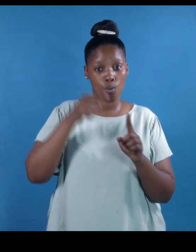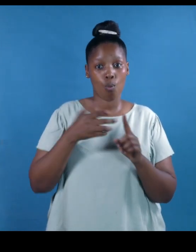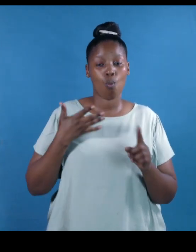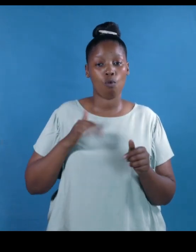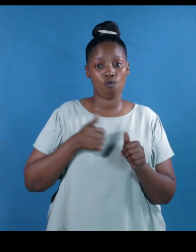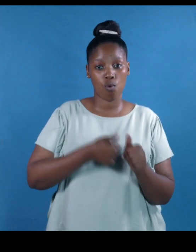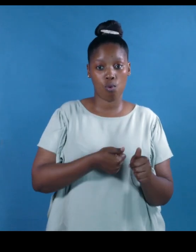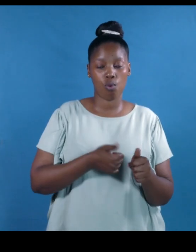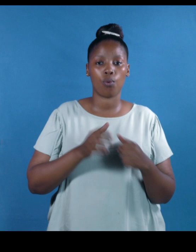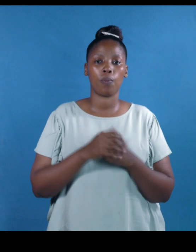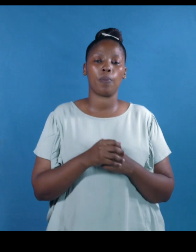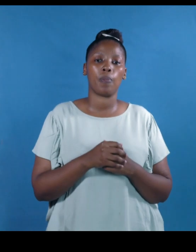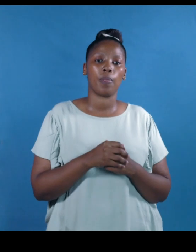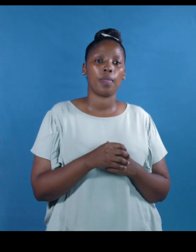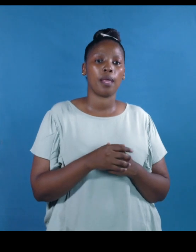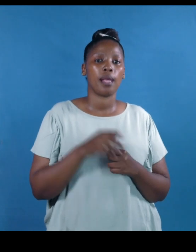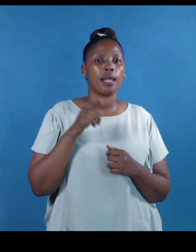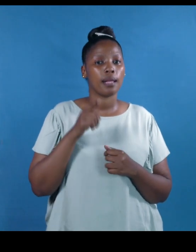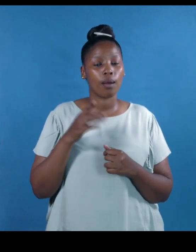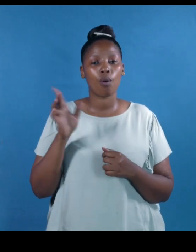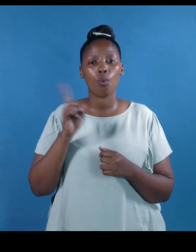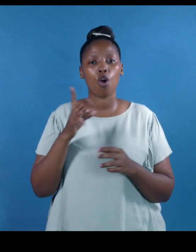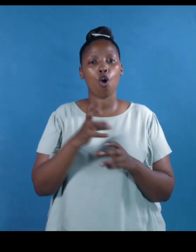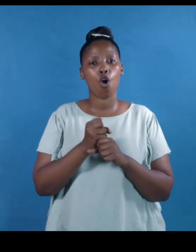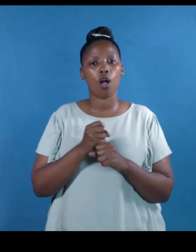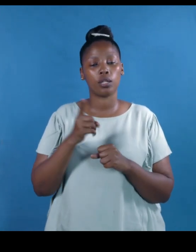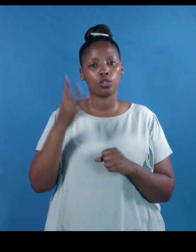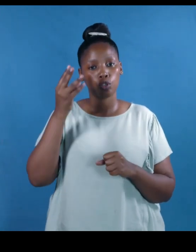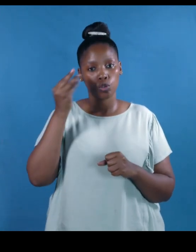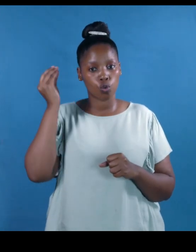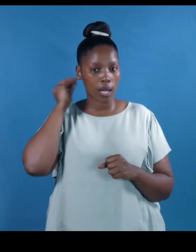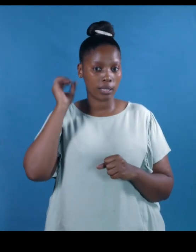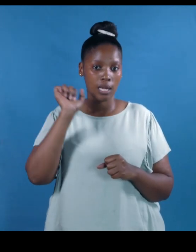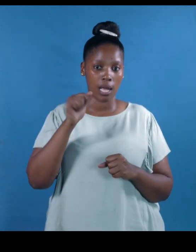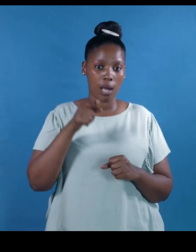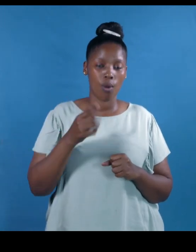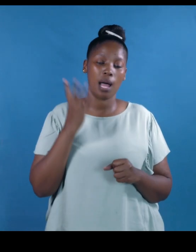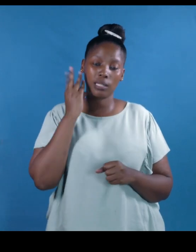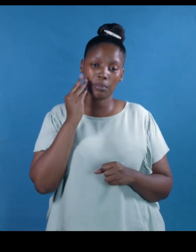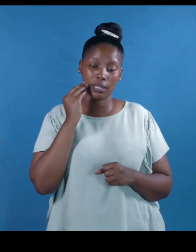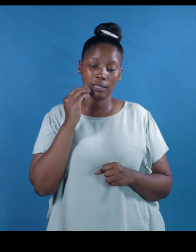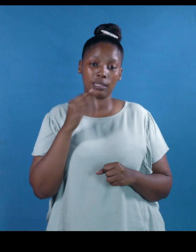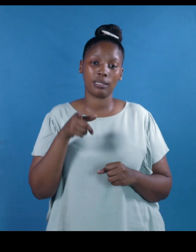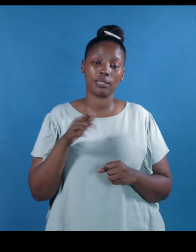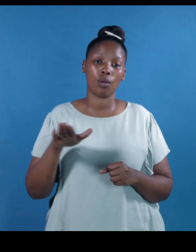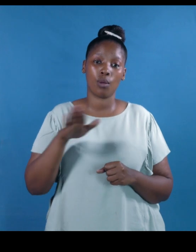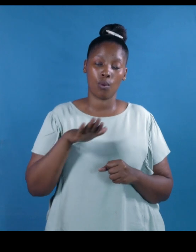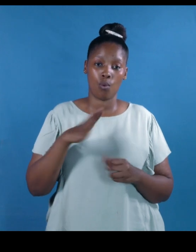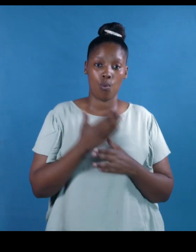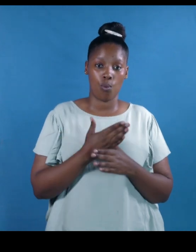A career is building your knowledge and experience in a specific area of work. You will probably want to study towards this